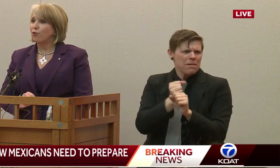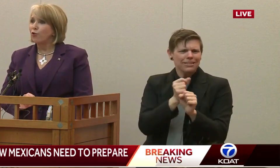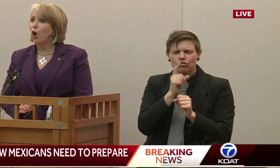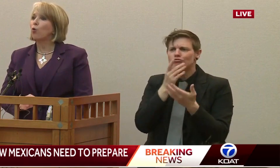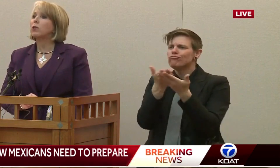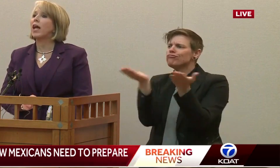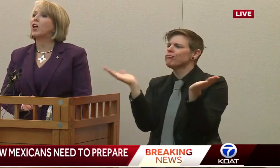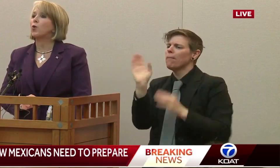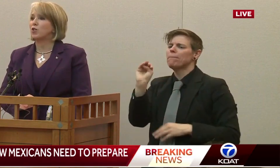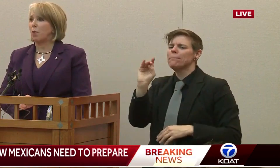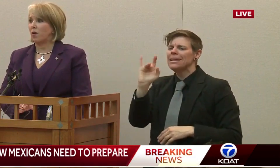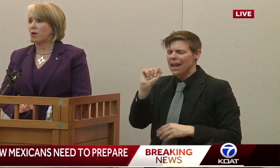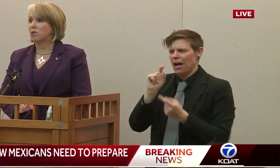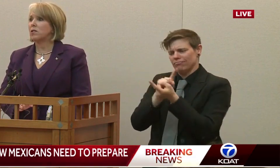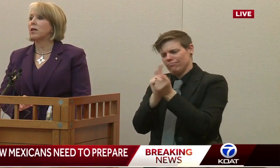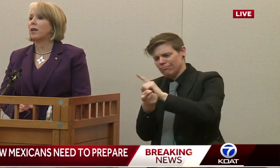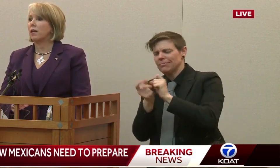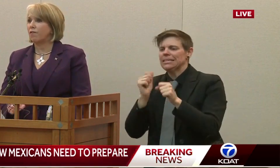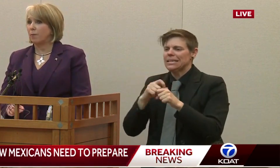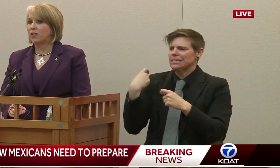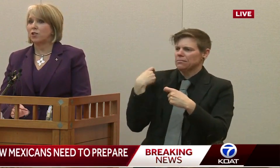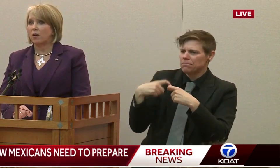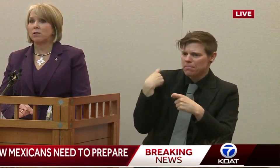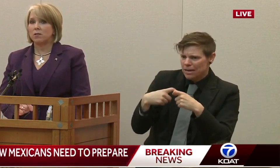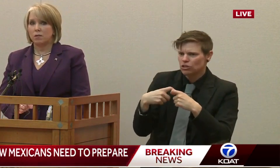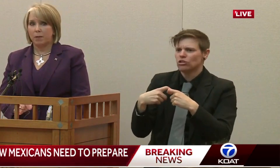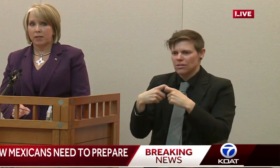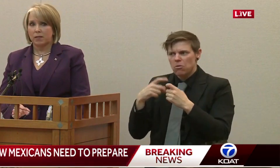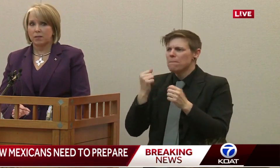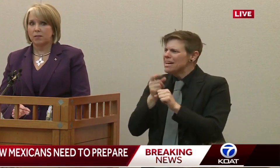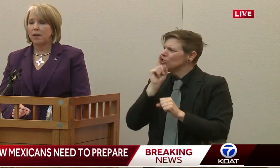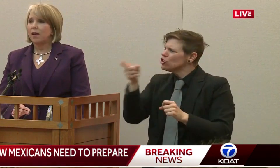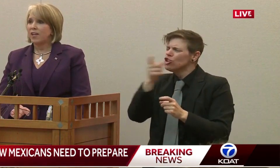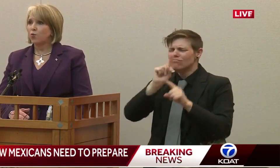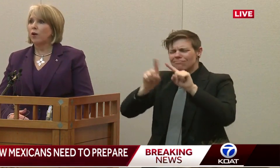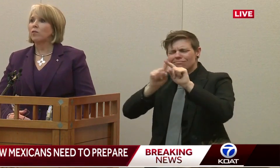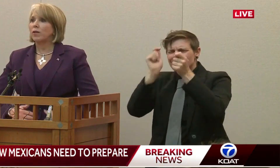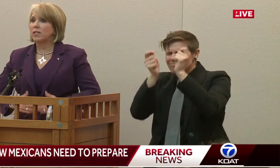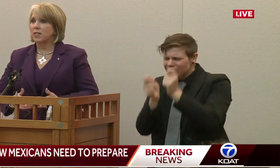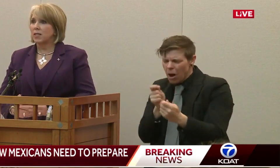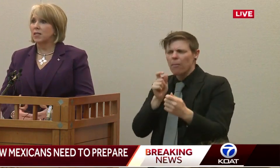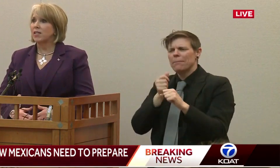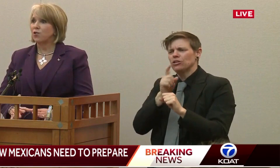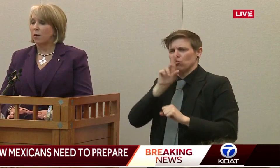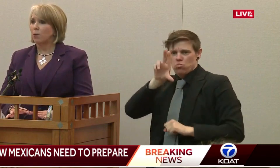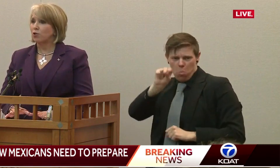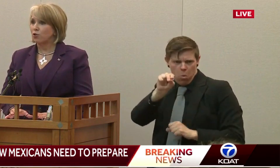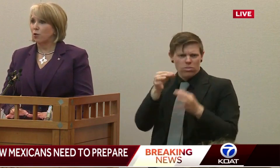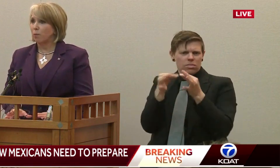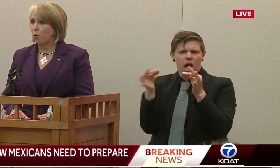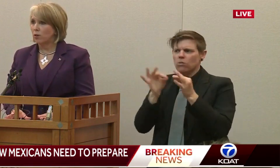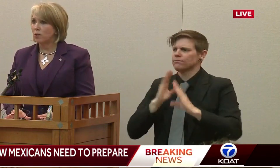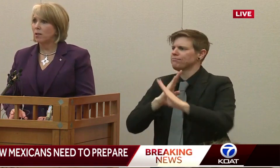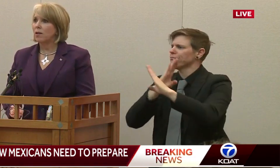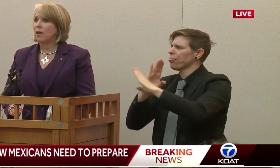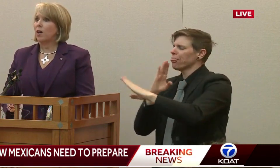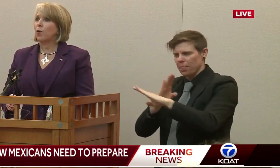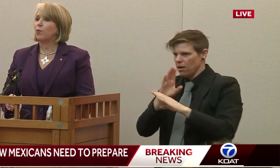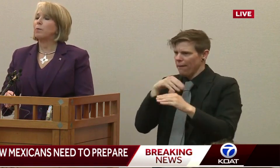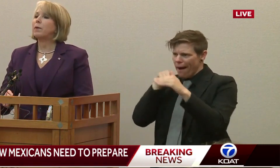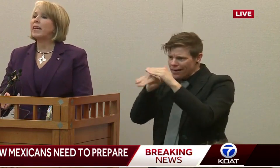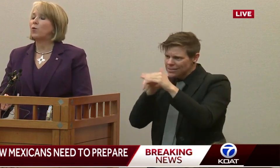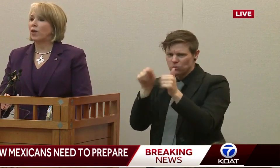that there's no language barriers to getting information out to Mexicans. That's one of the reasons that these numbers are so important.